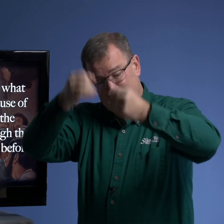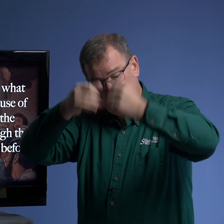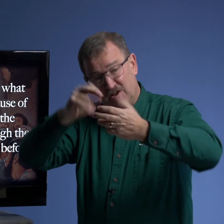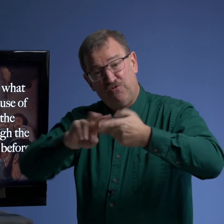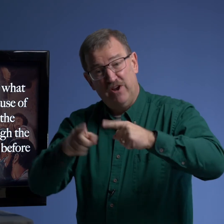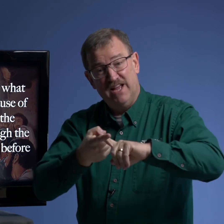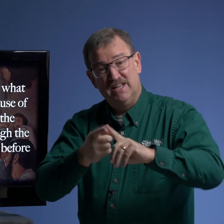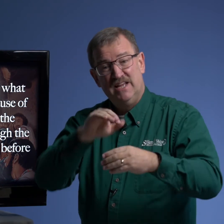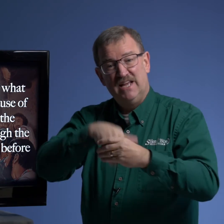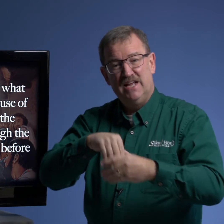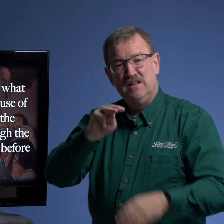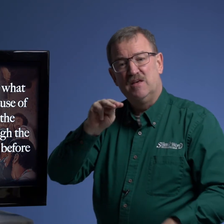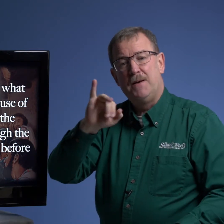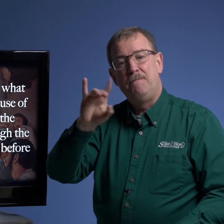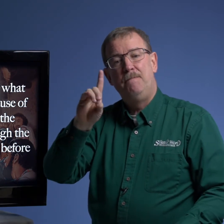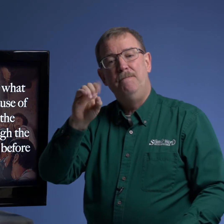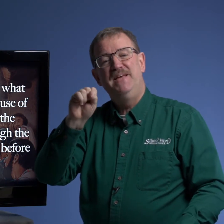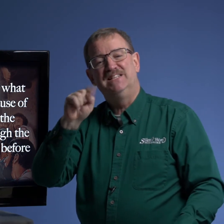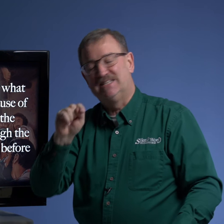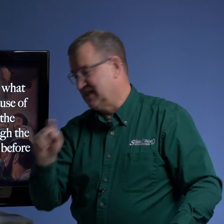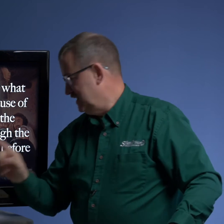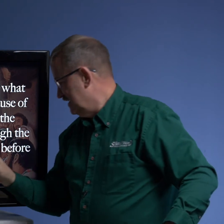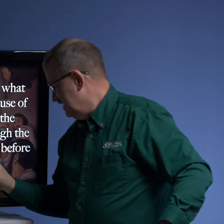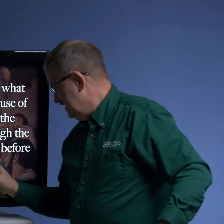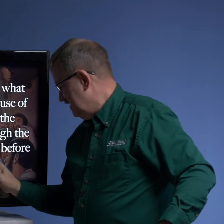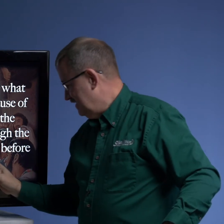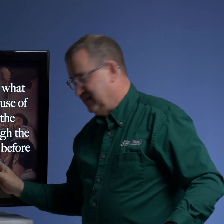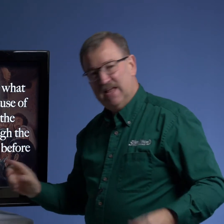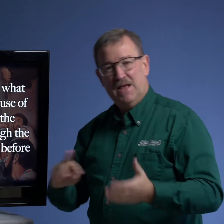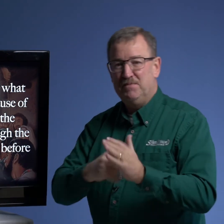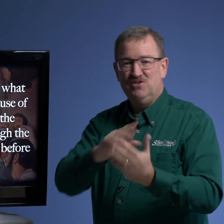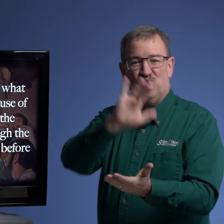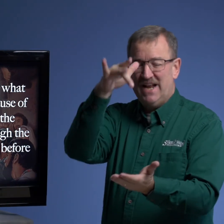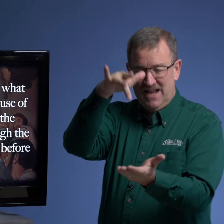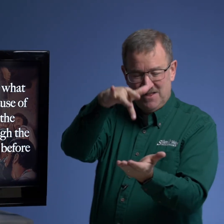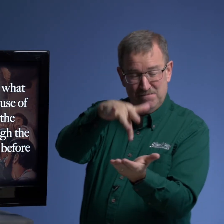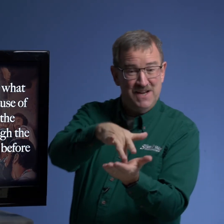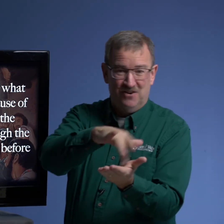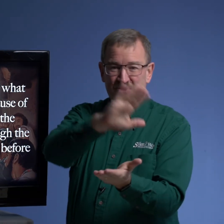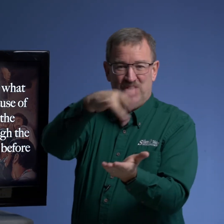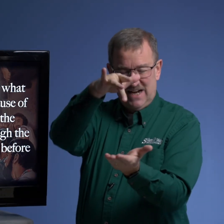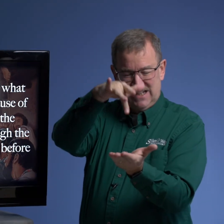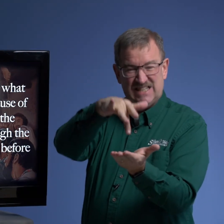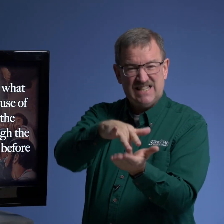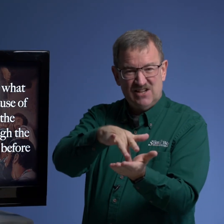down their friend in the midst it means right in the middle right in the center